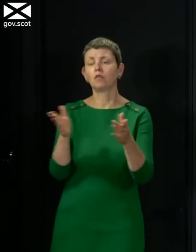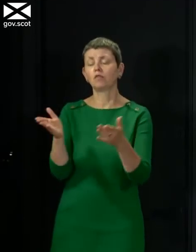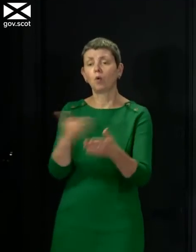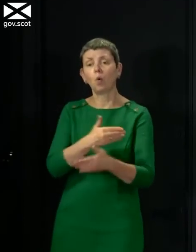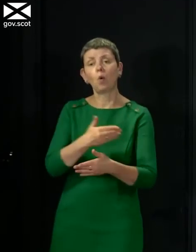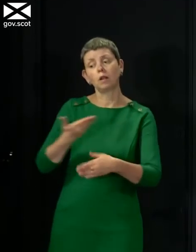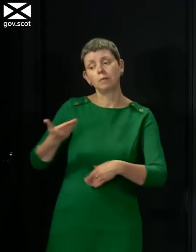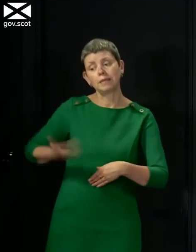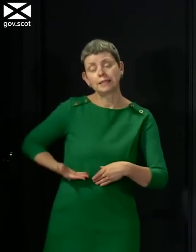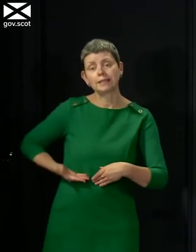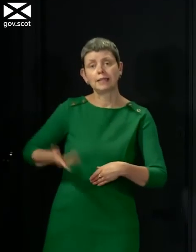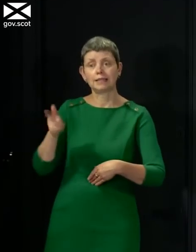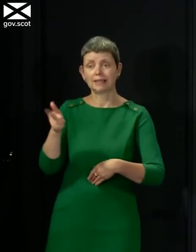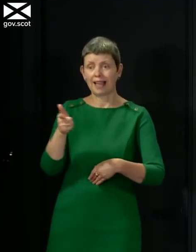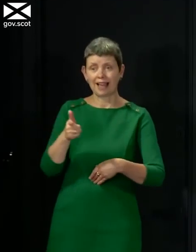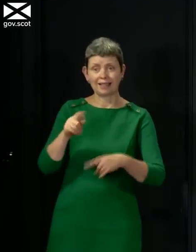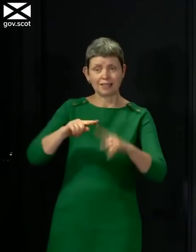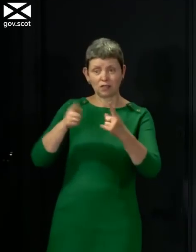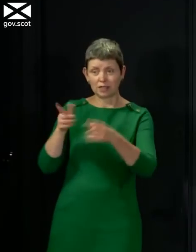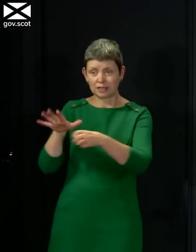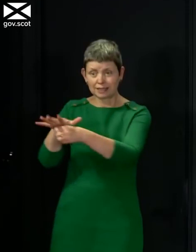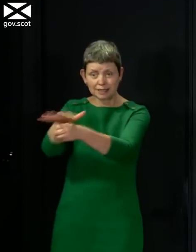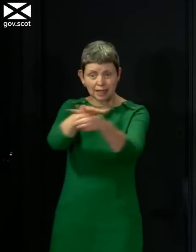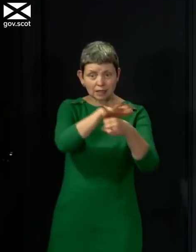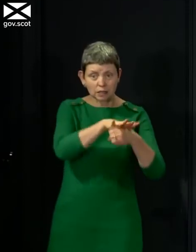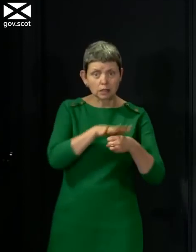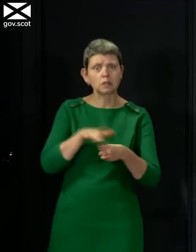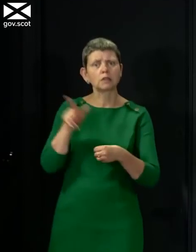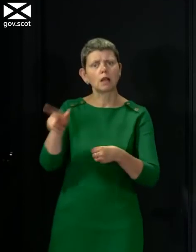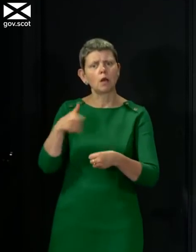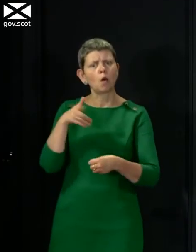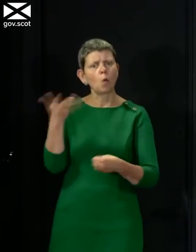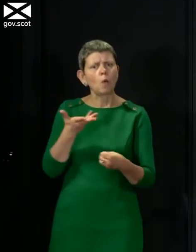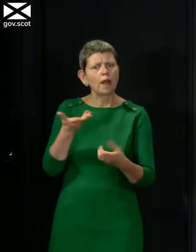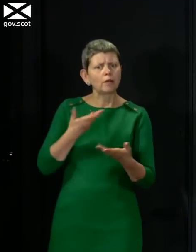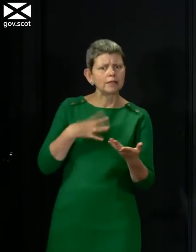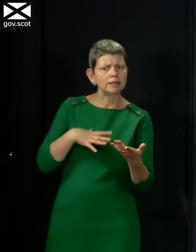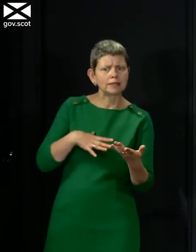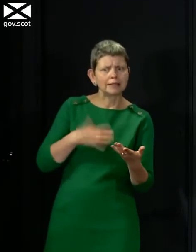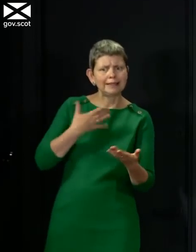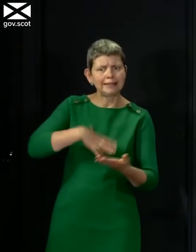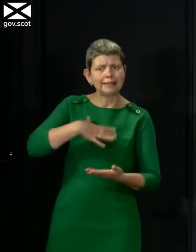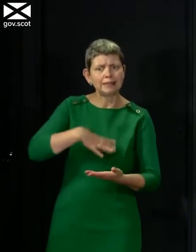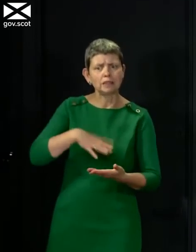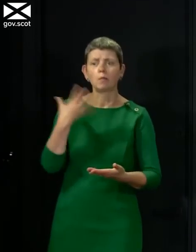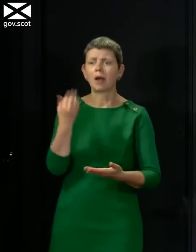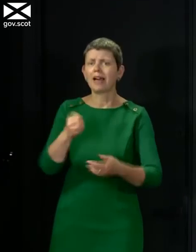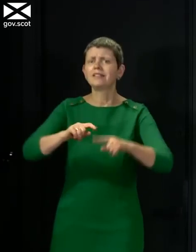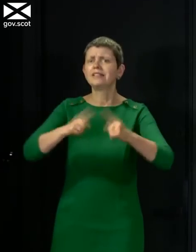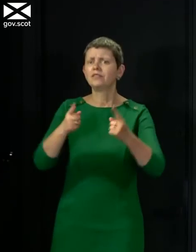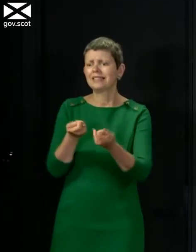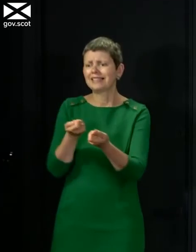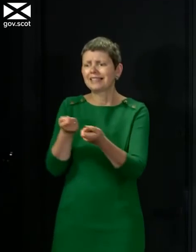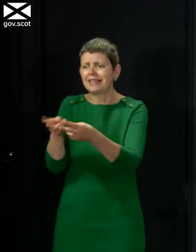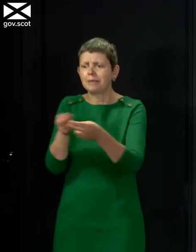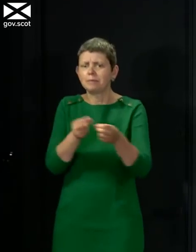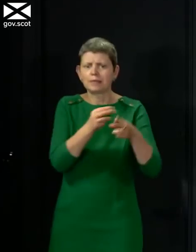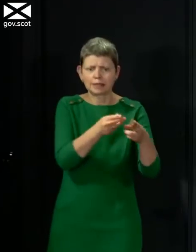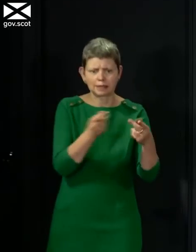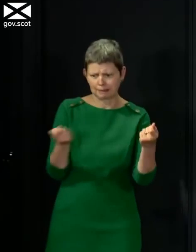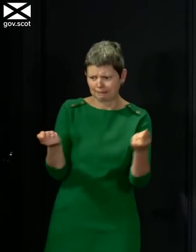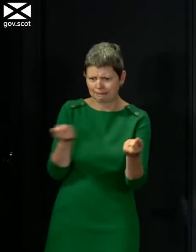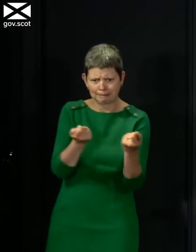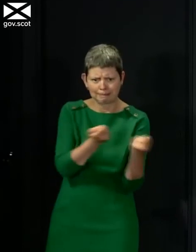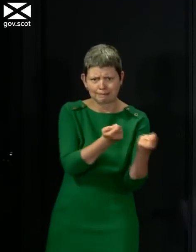sectors go where it is intended. But, you we have to manage different schemes so that we're not, and I'm not here